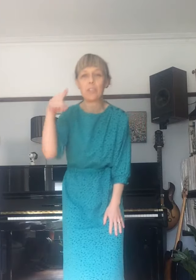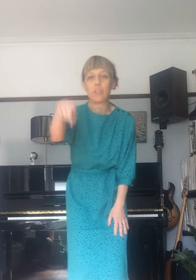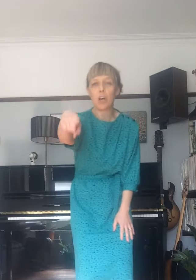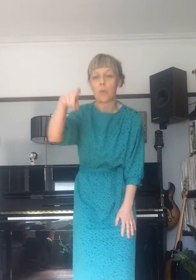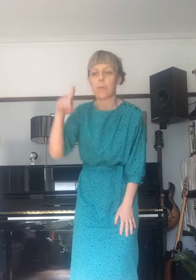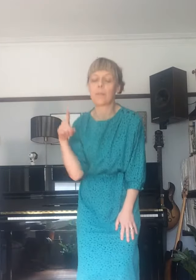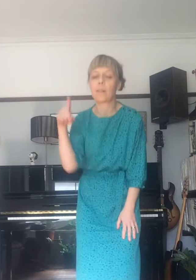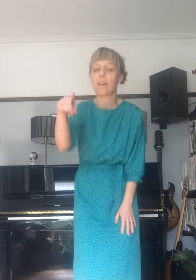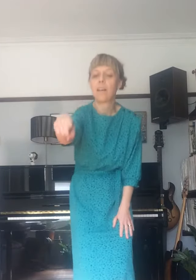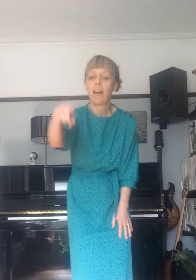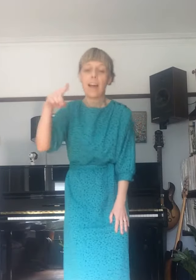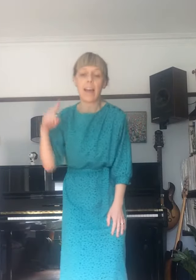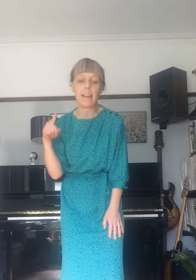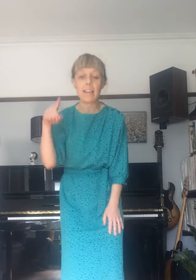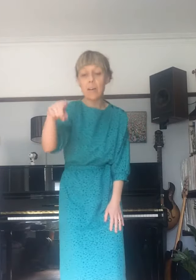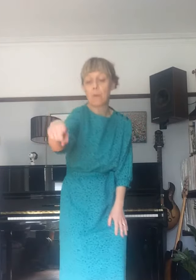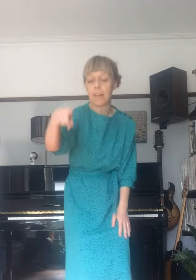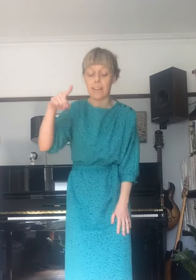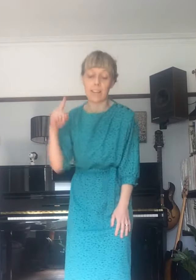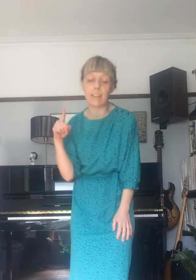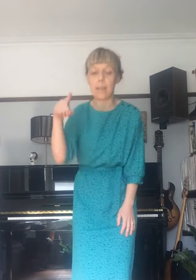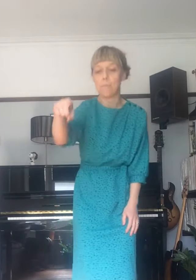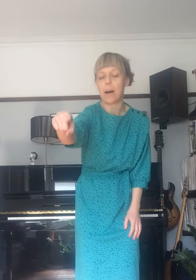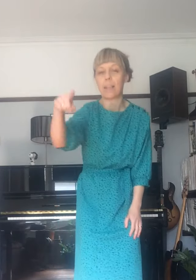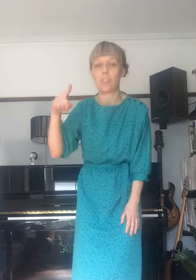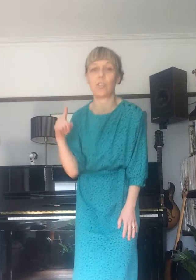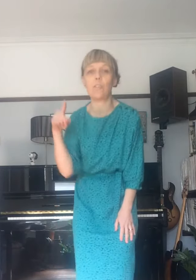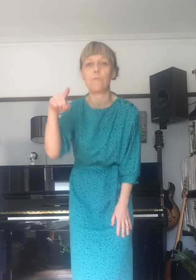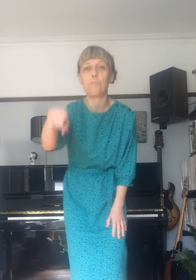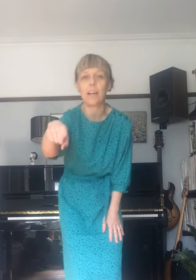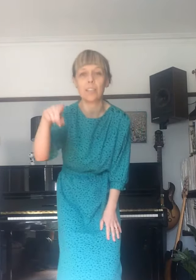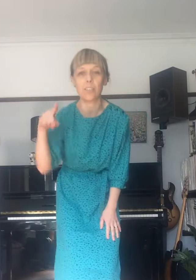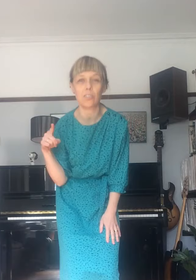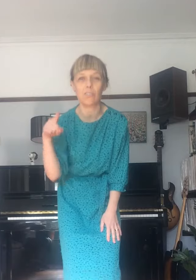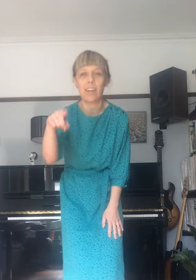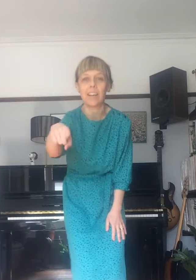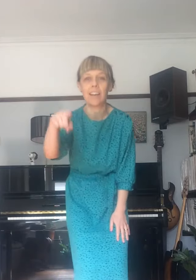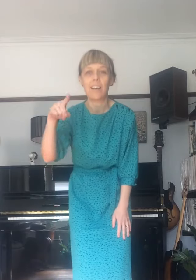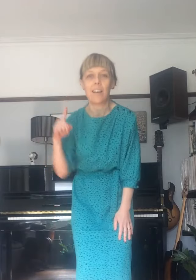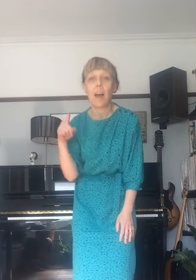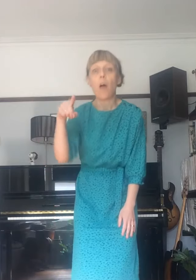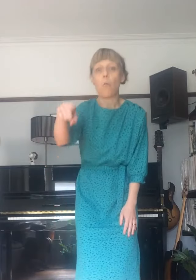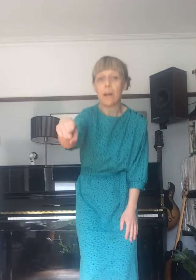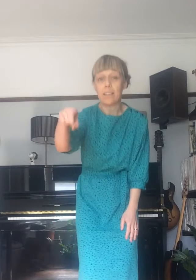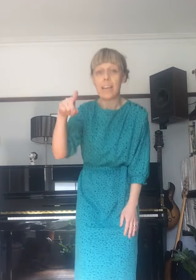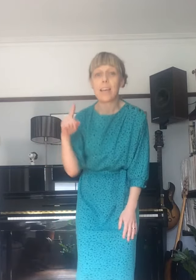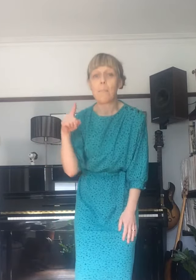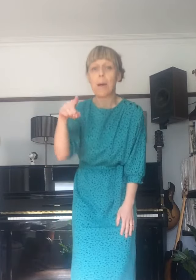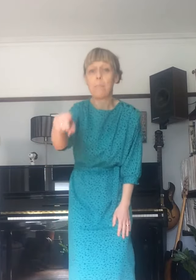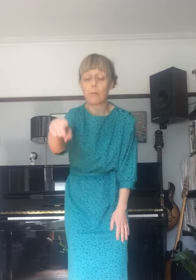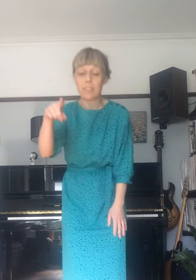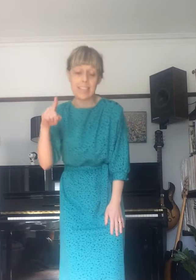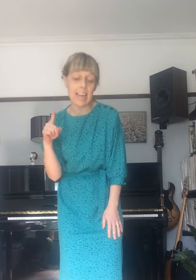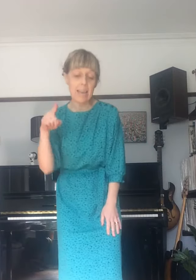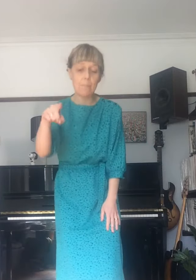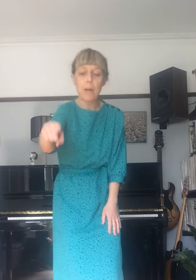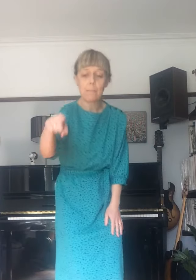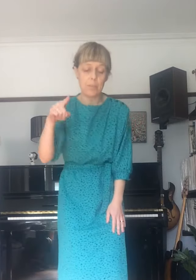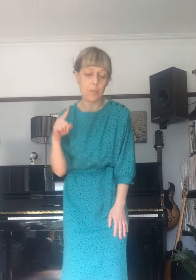is Joe. And I work in a button factory. One day my boss came up to